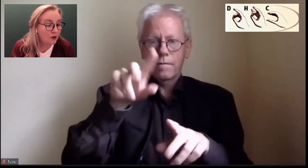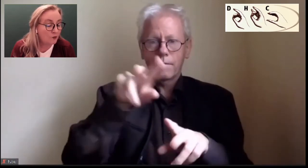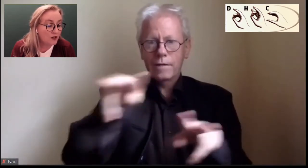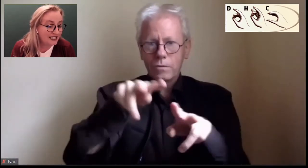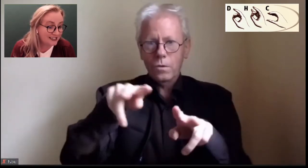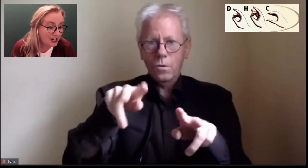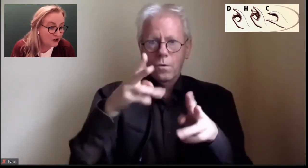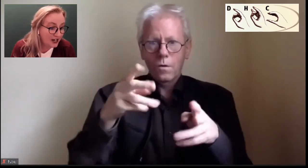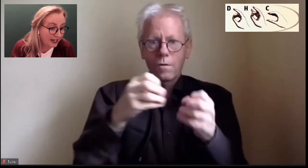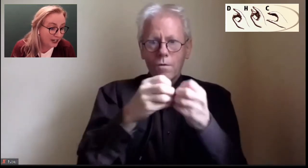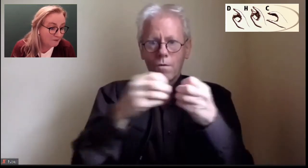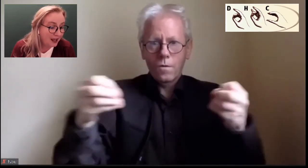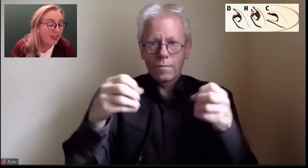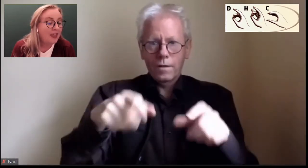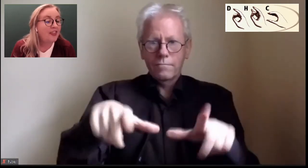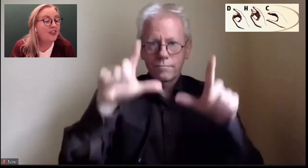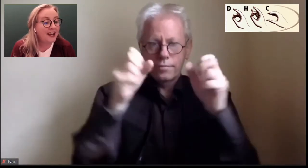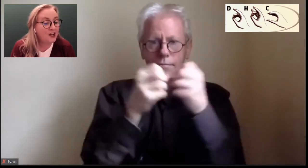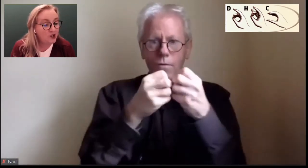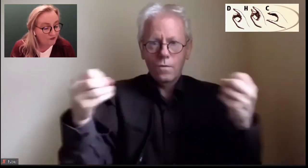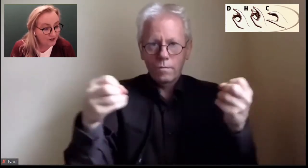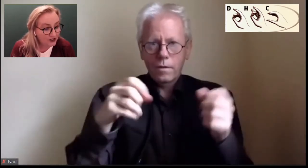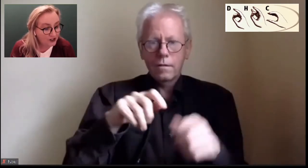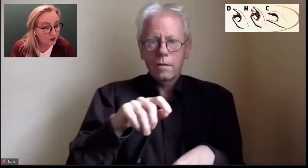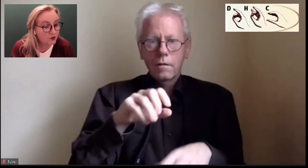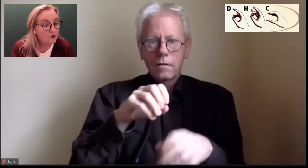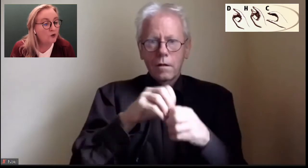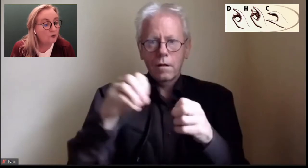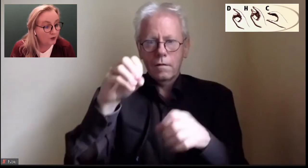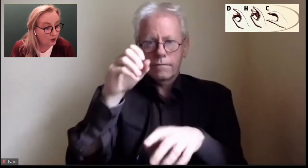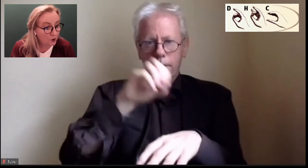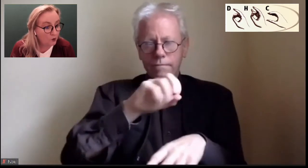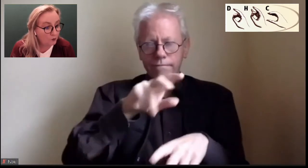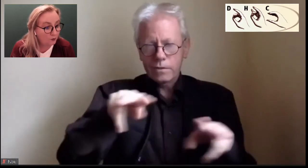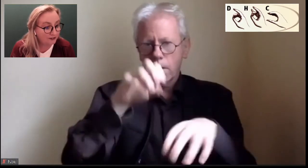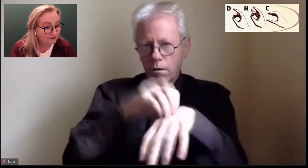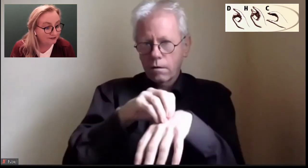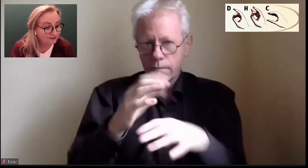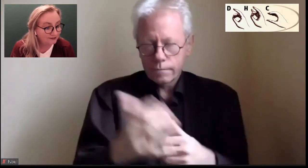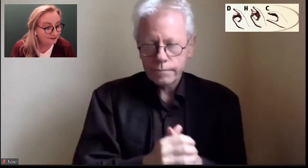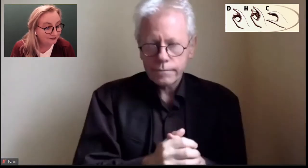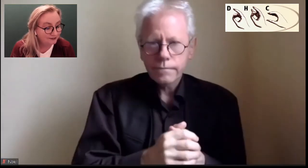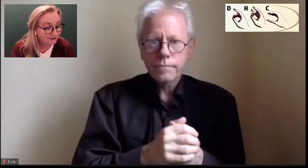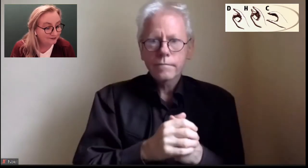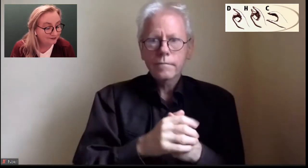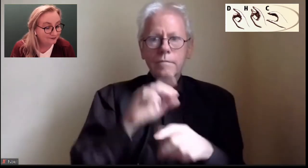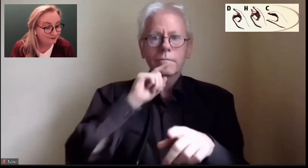we see that we'll sign your name, then your video will open.